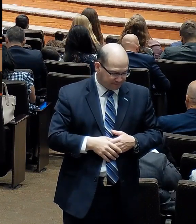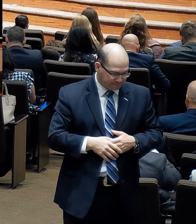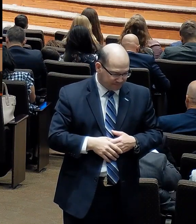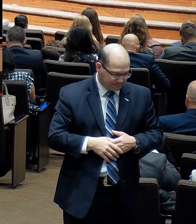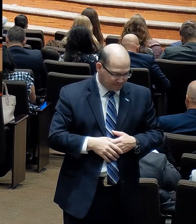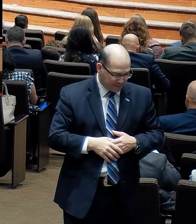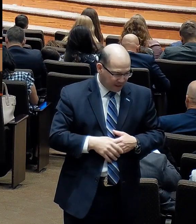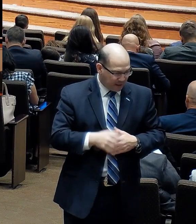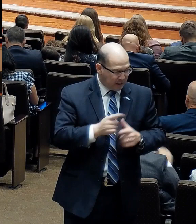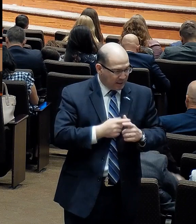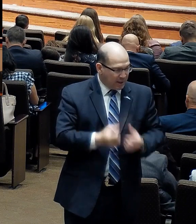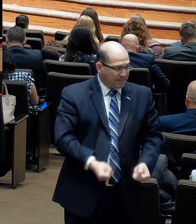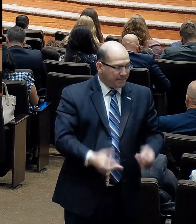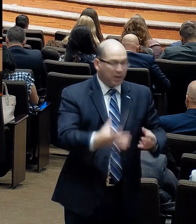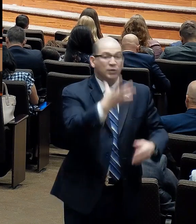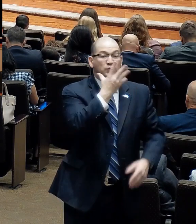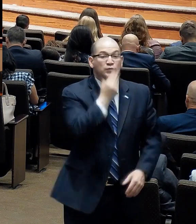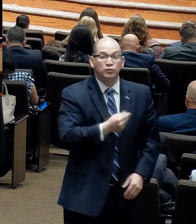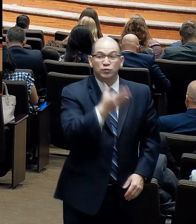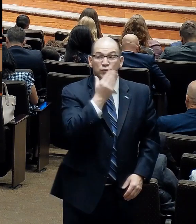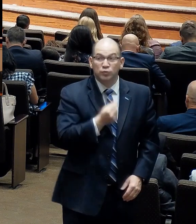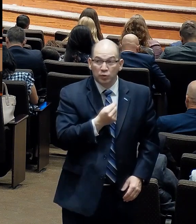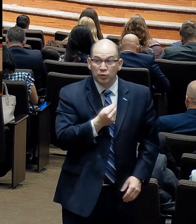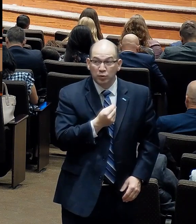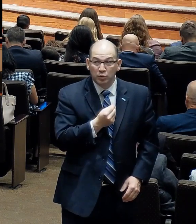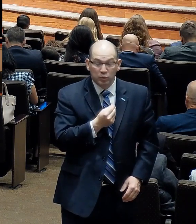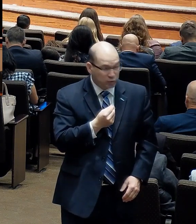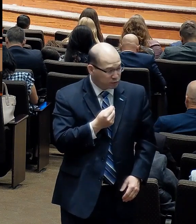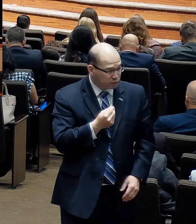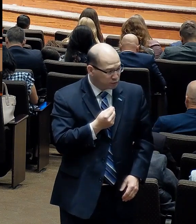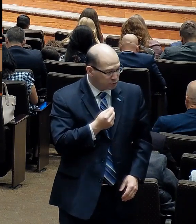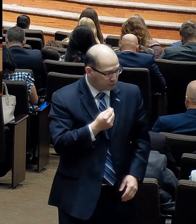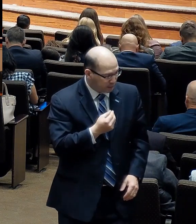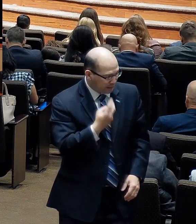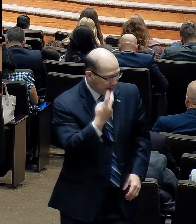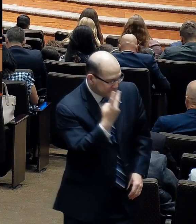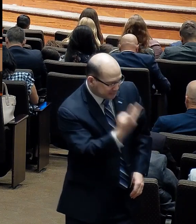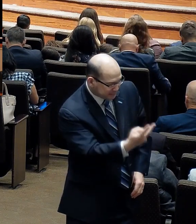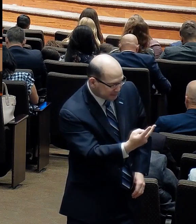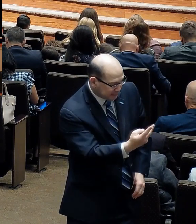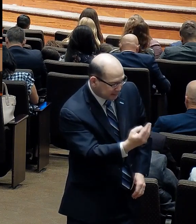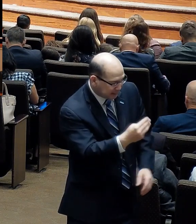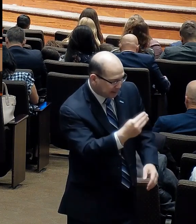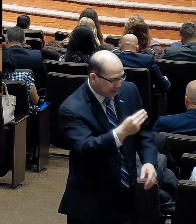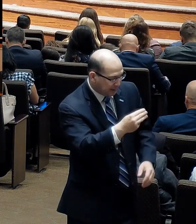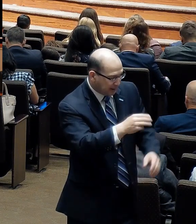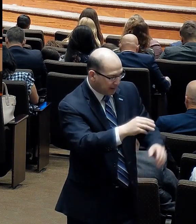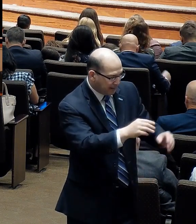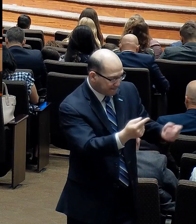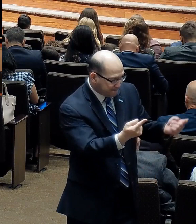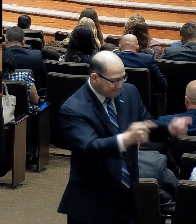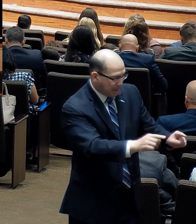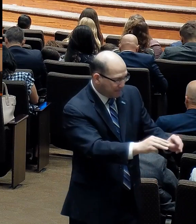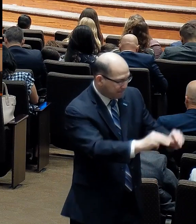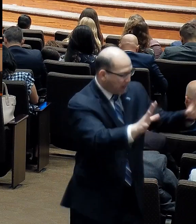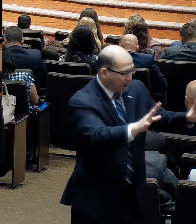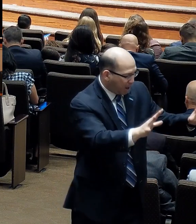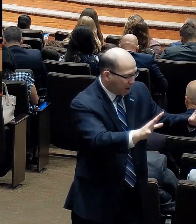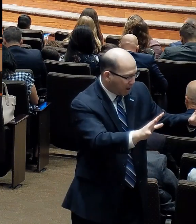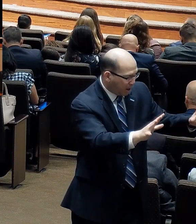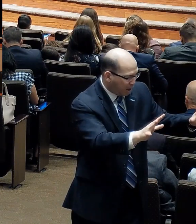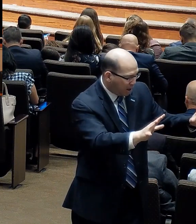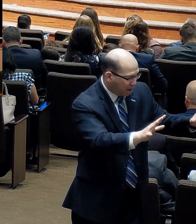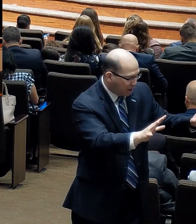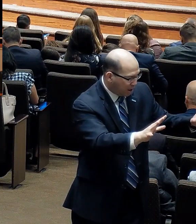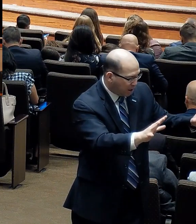of the Jews which came to Mary and had seen the things which Jesus did. What are the last three words of that verse in verse 45?